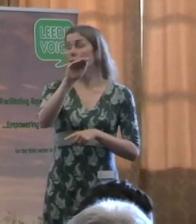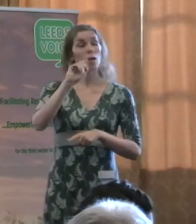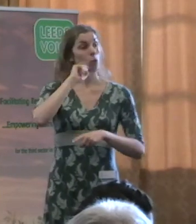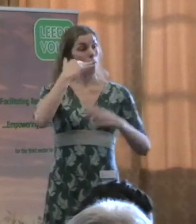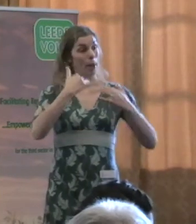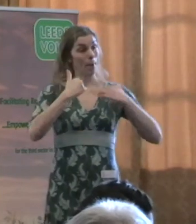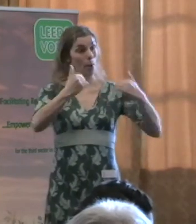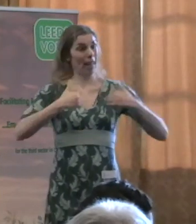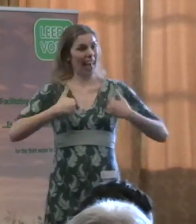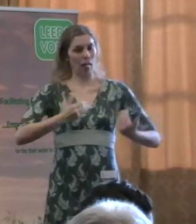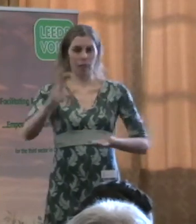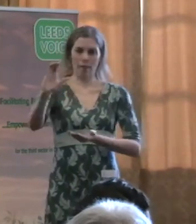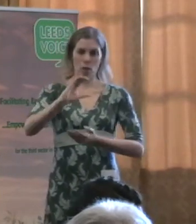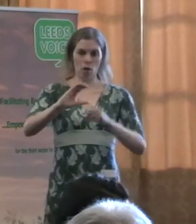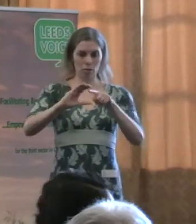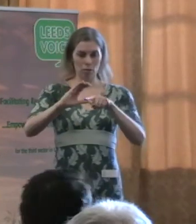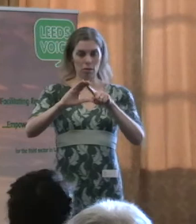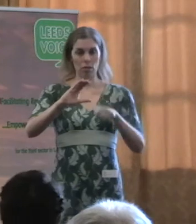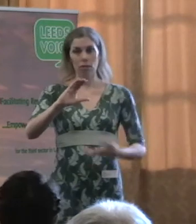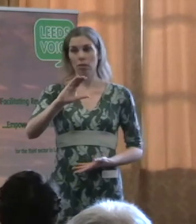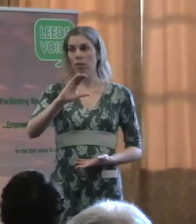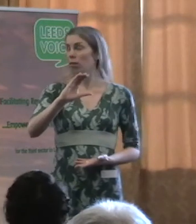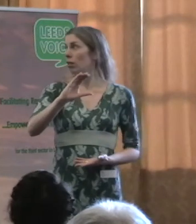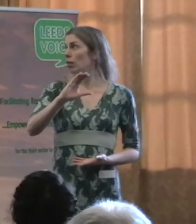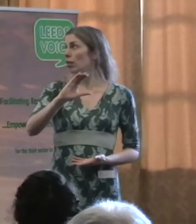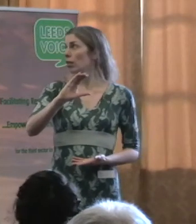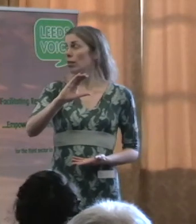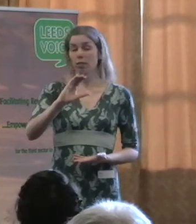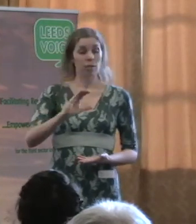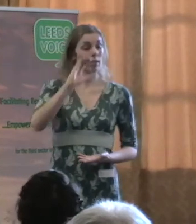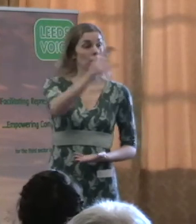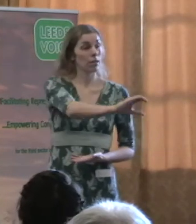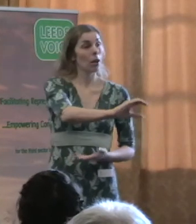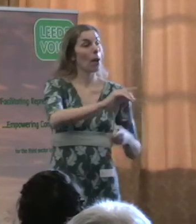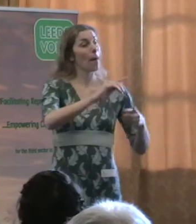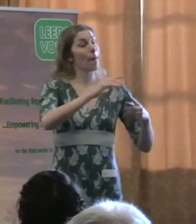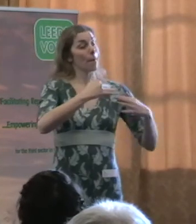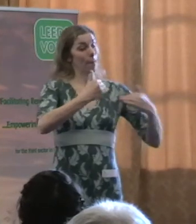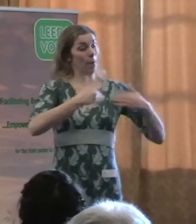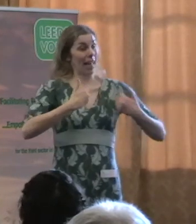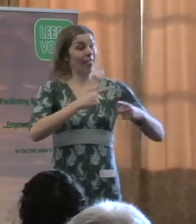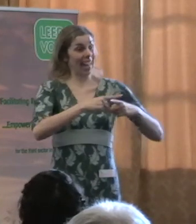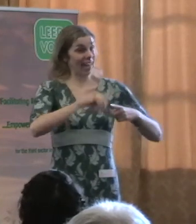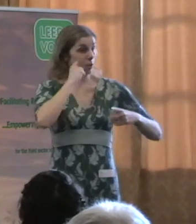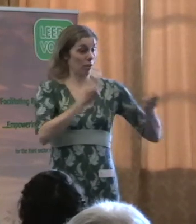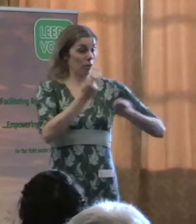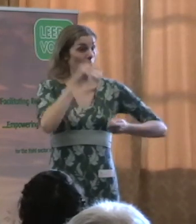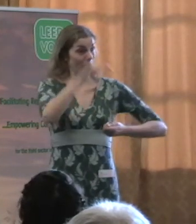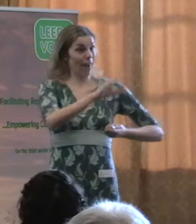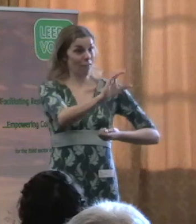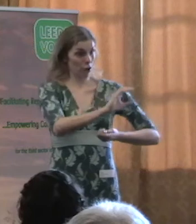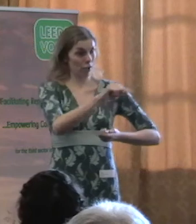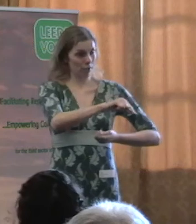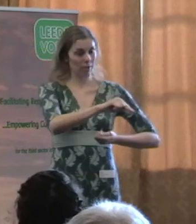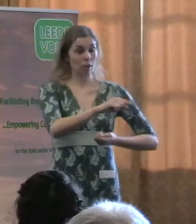health fund, it will go to Public Health England, and from that, some